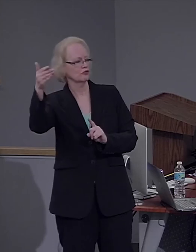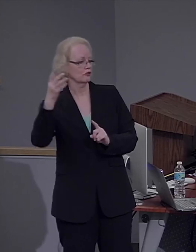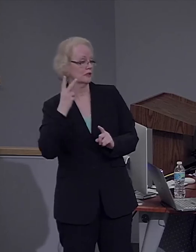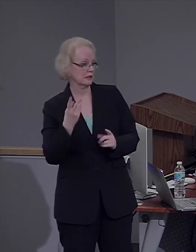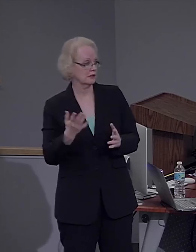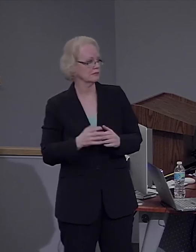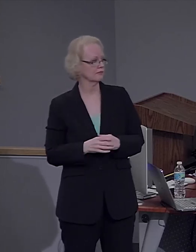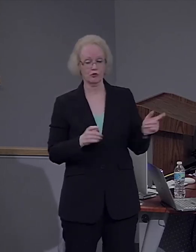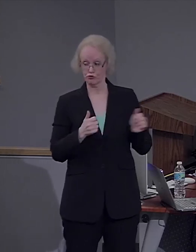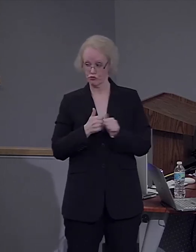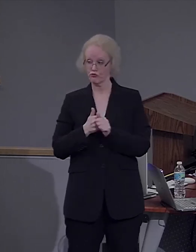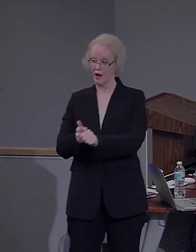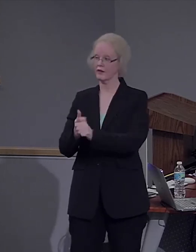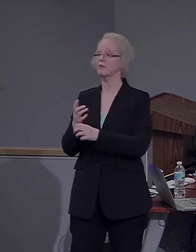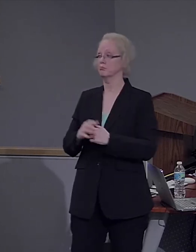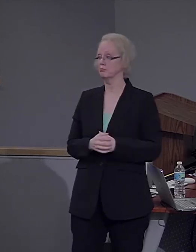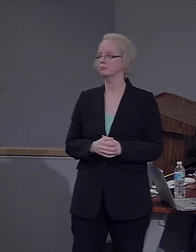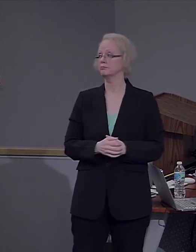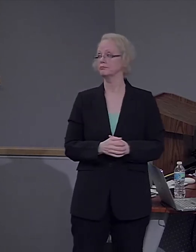Dr.